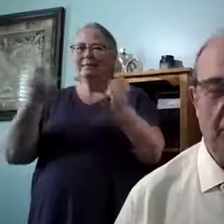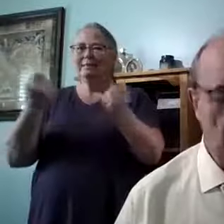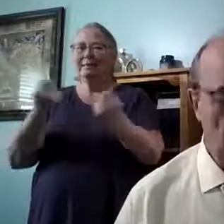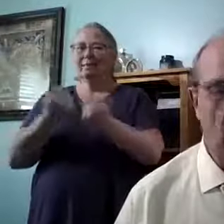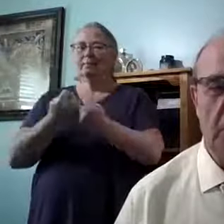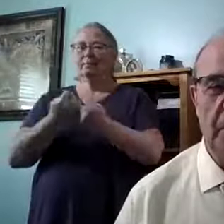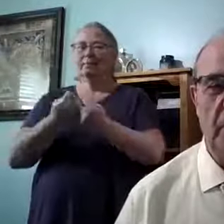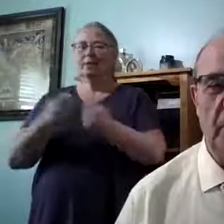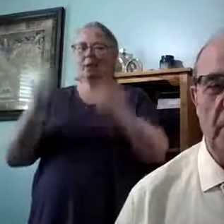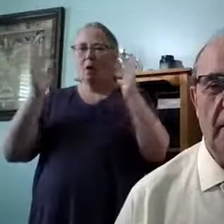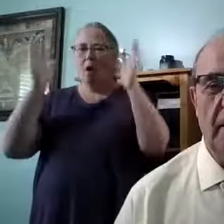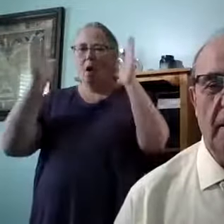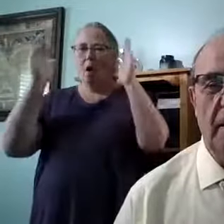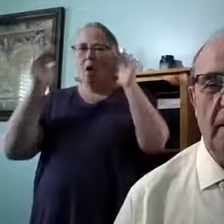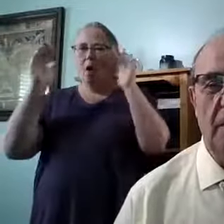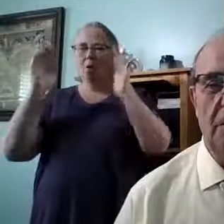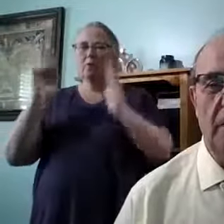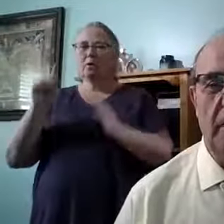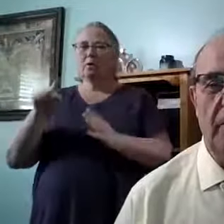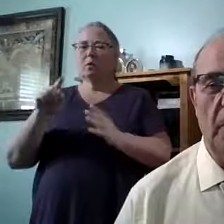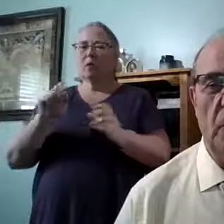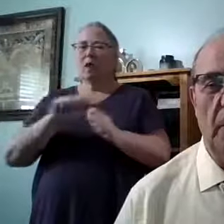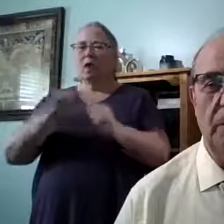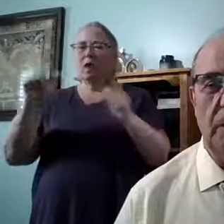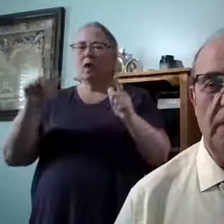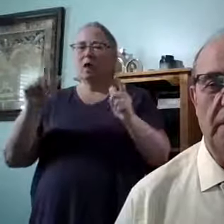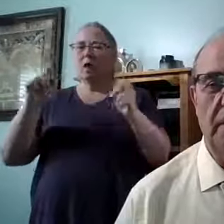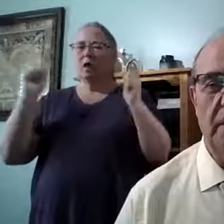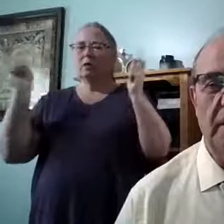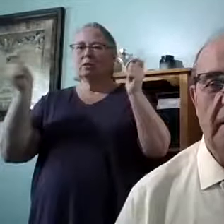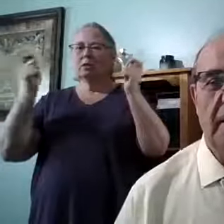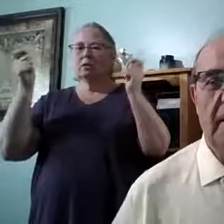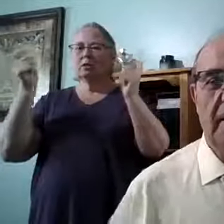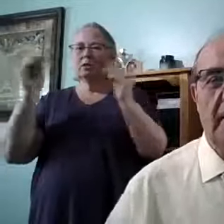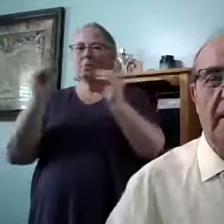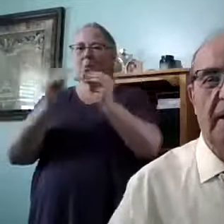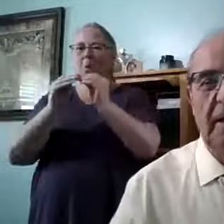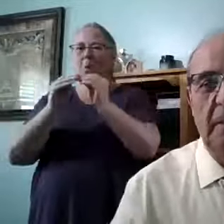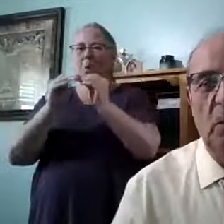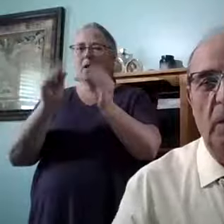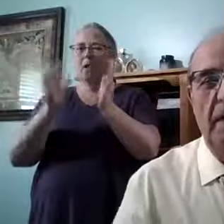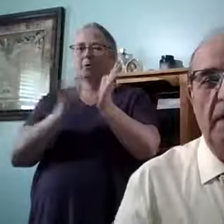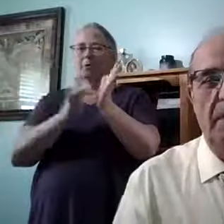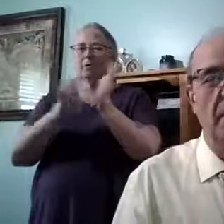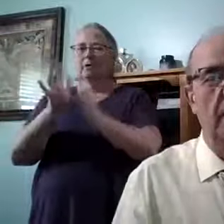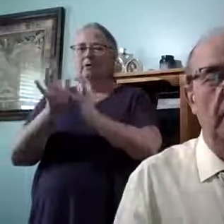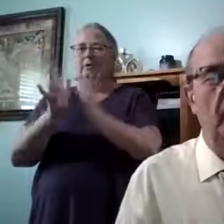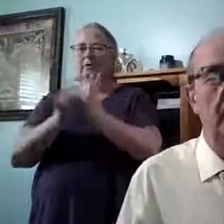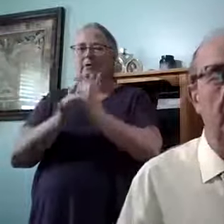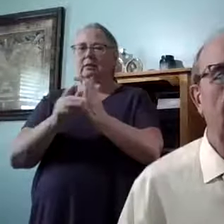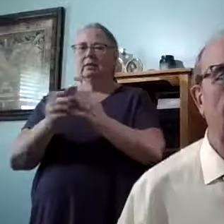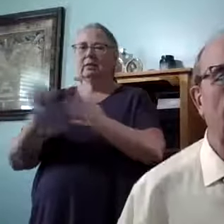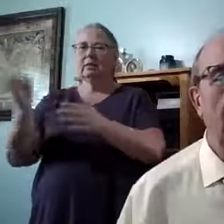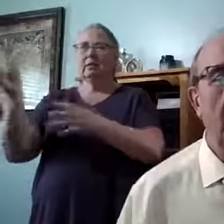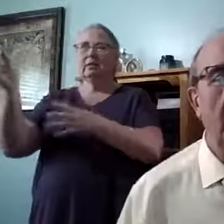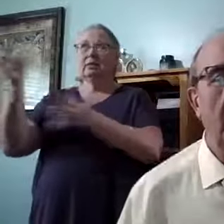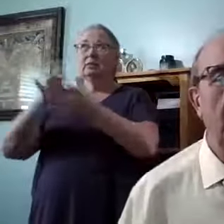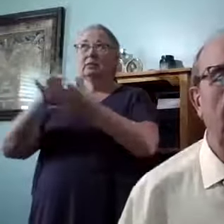So we're hoping you're all cheering for more of Jesus and a pouring out of his spirit.